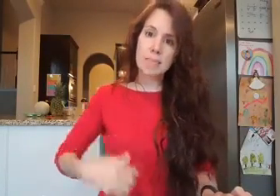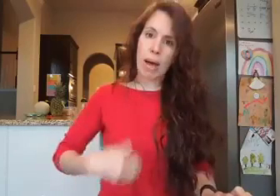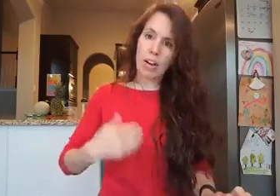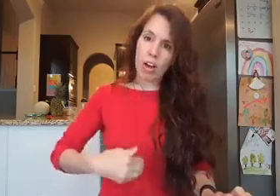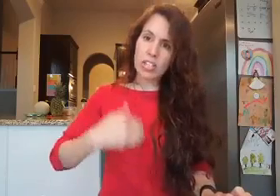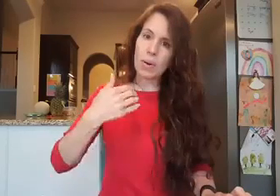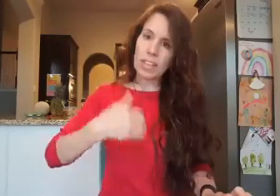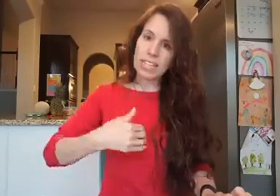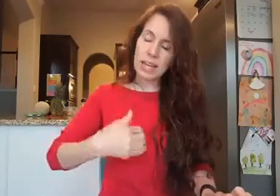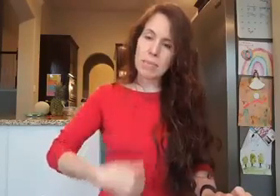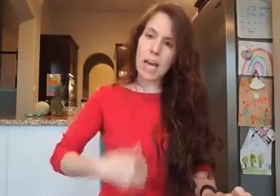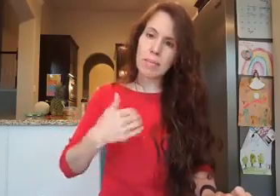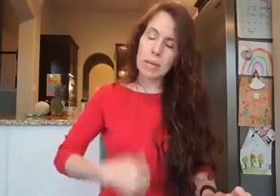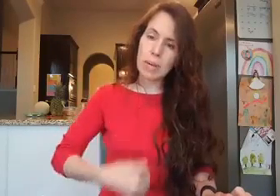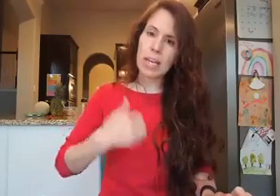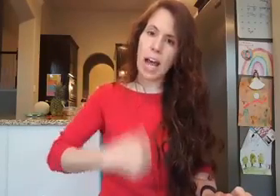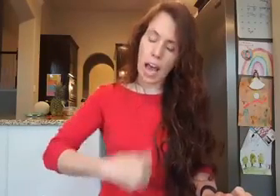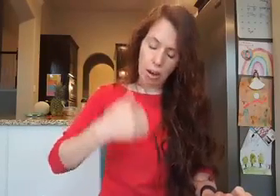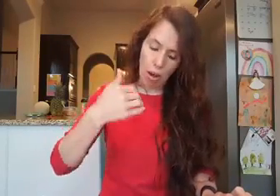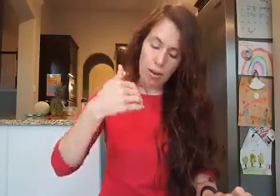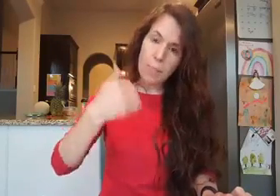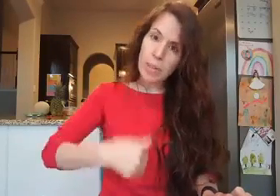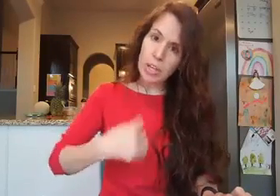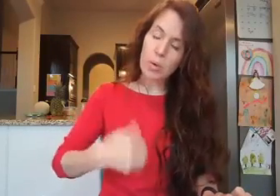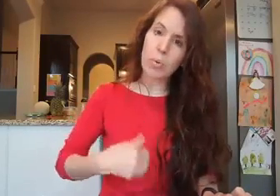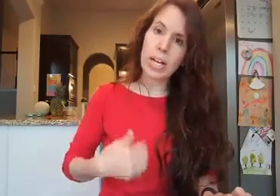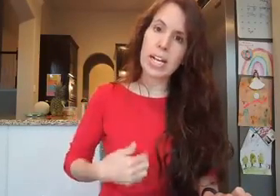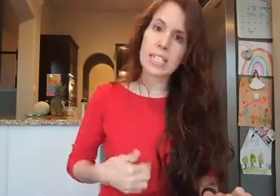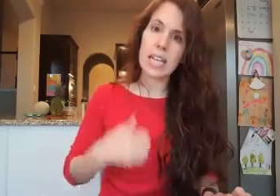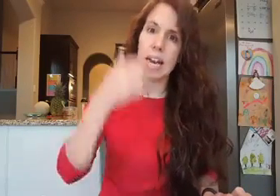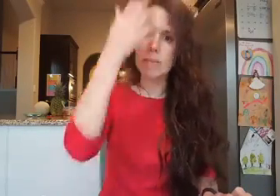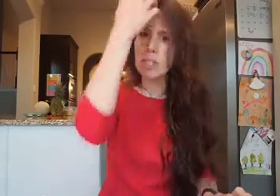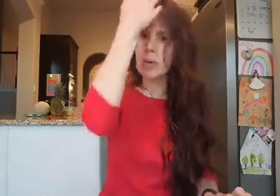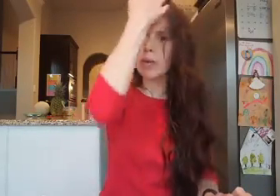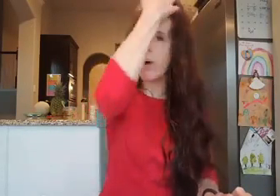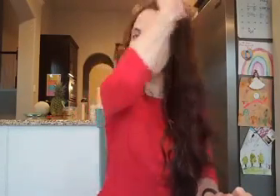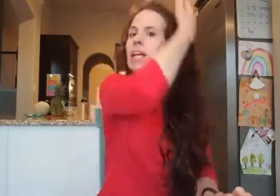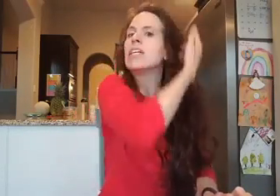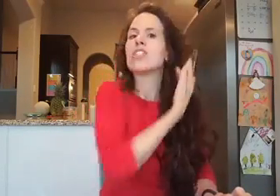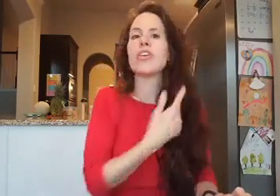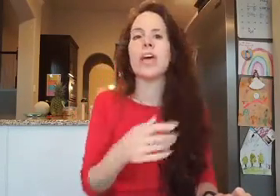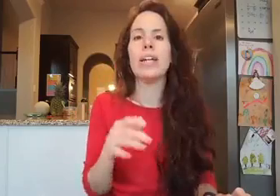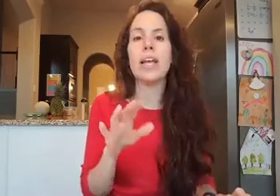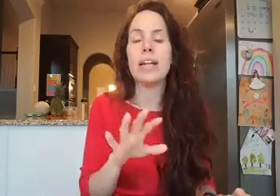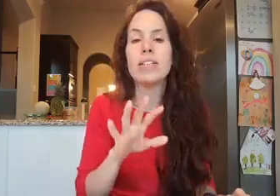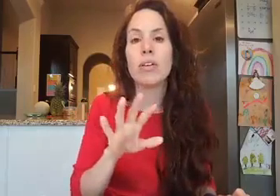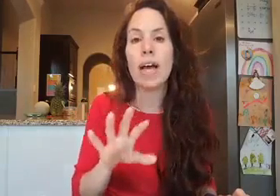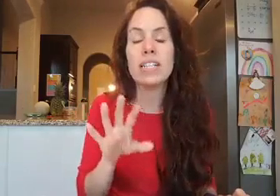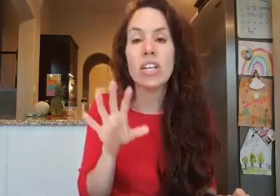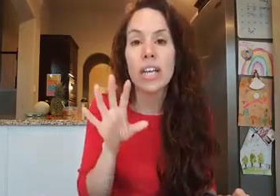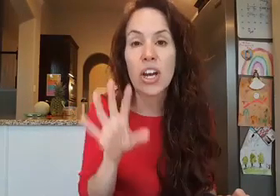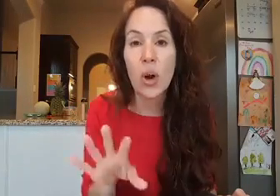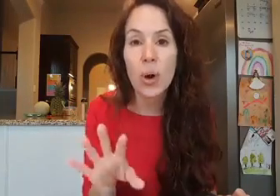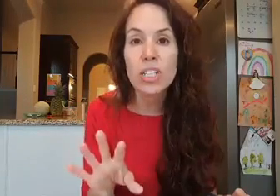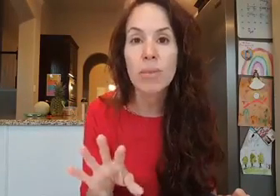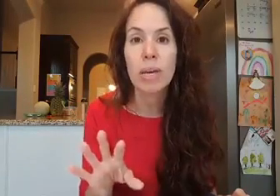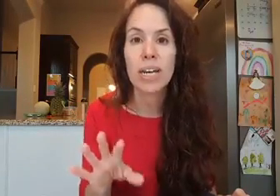about also at the same time, keeping an eye on, you know, what it is that I'm doing, right? So, and, and so that's encouraging because